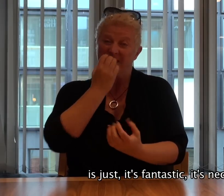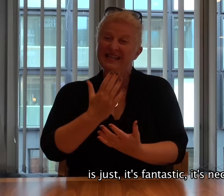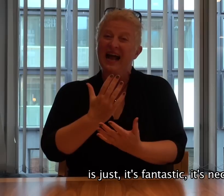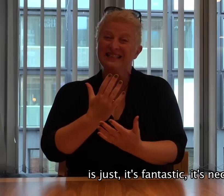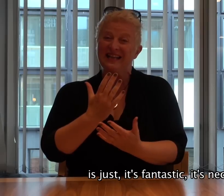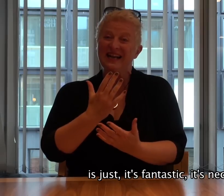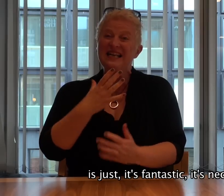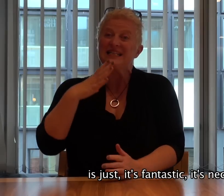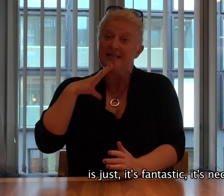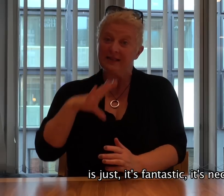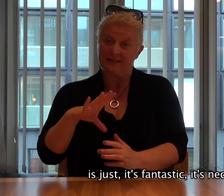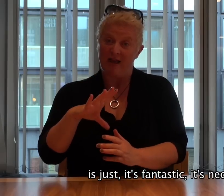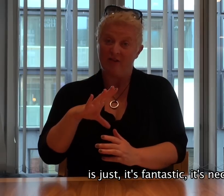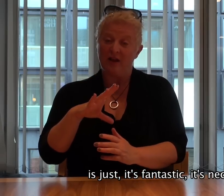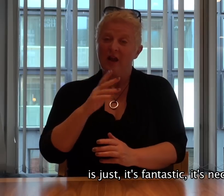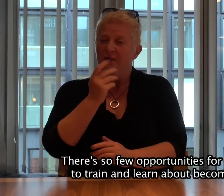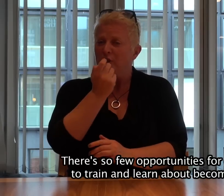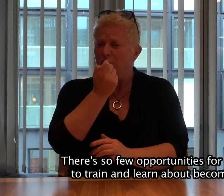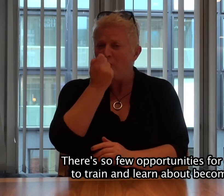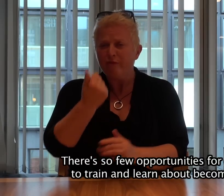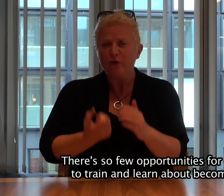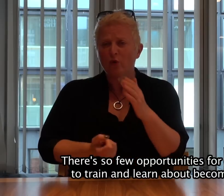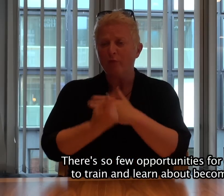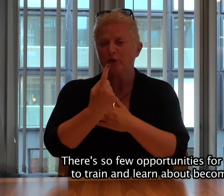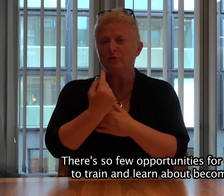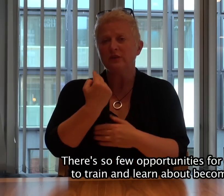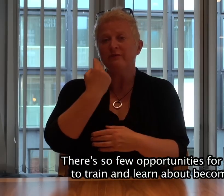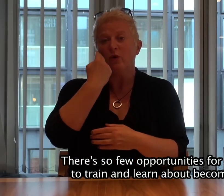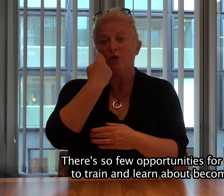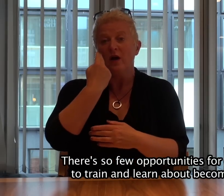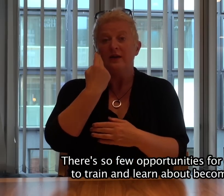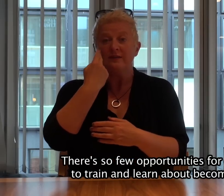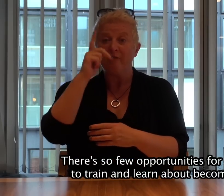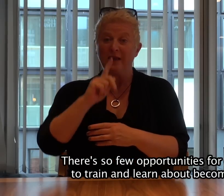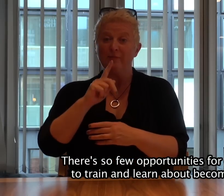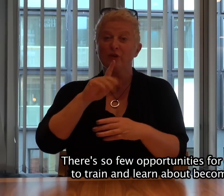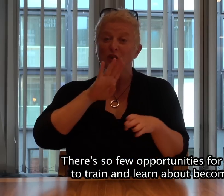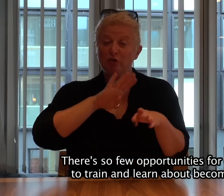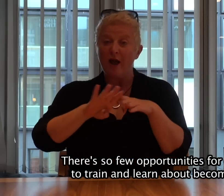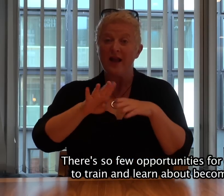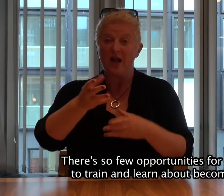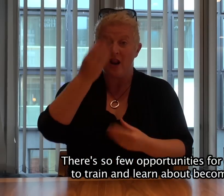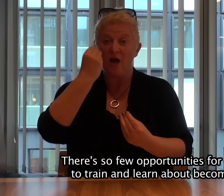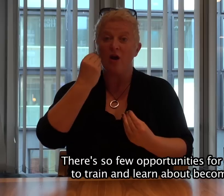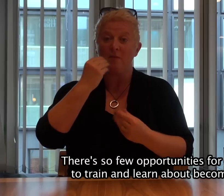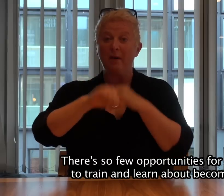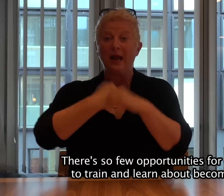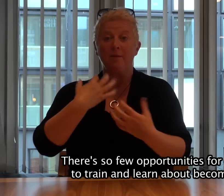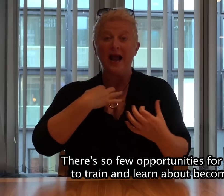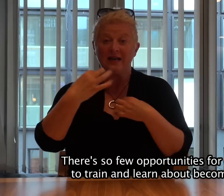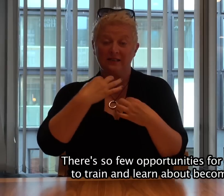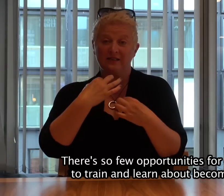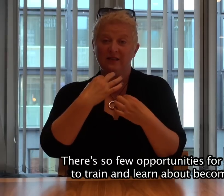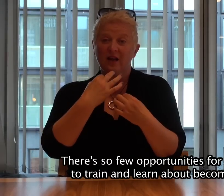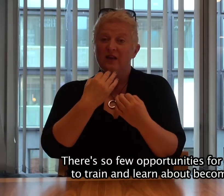it's fantastic, it's necessary. There's so few opportunities for deaf people to train and learn about